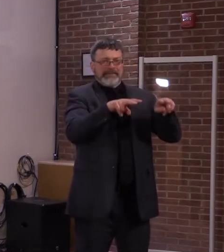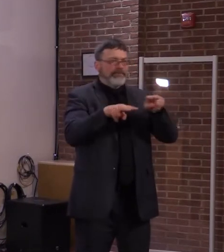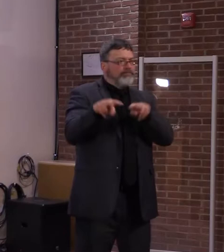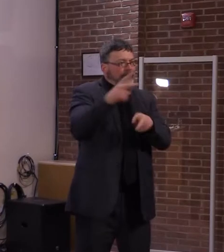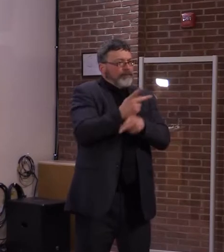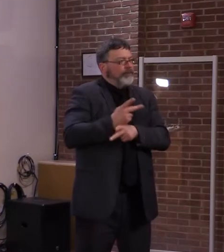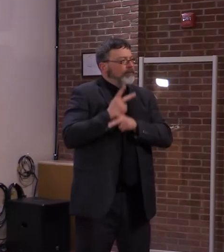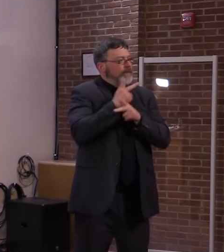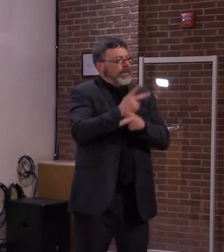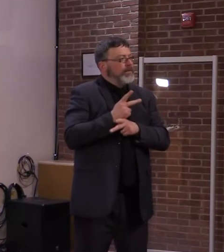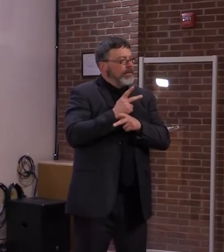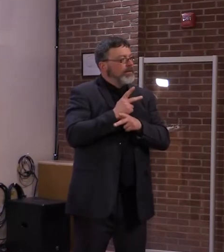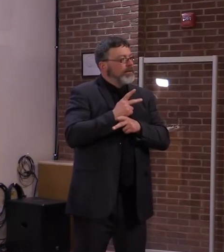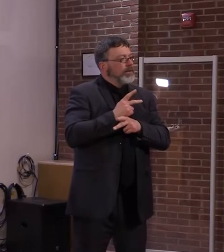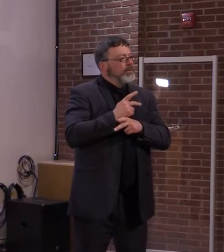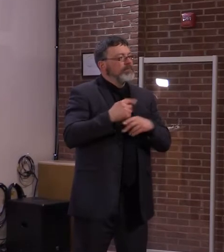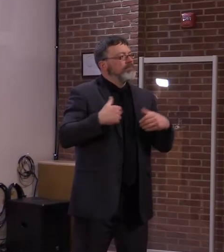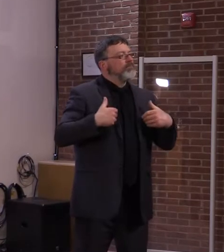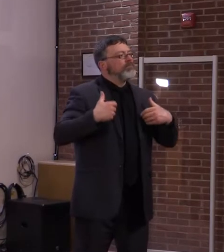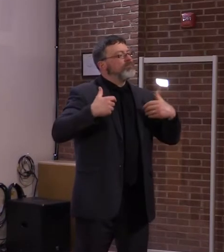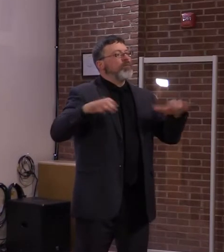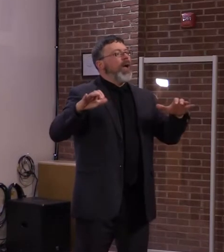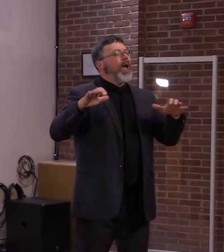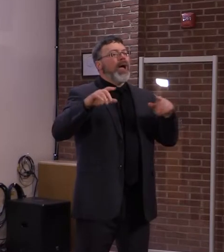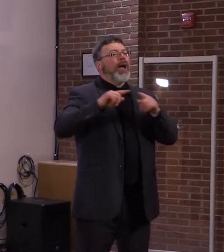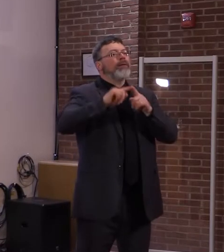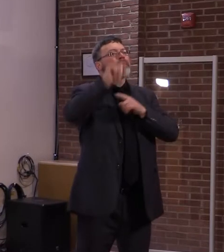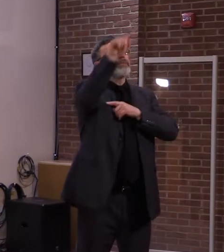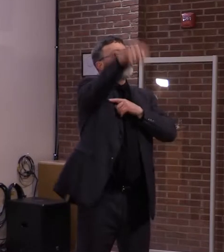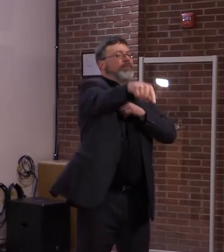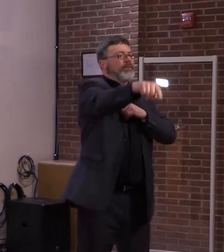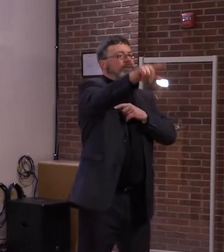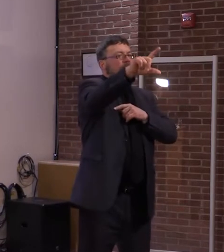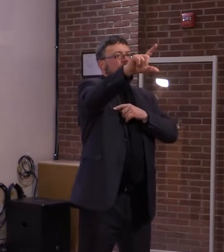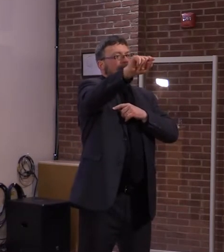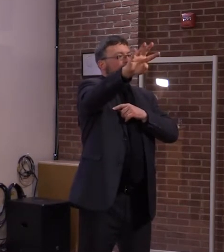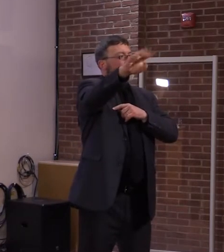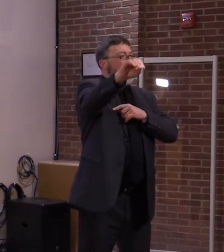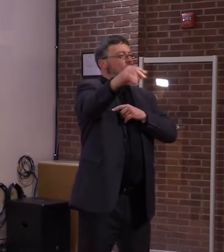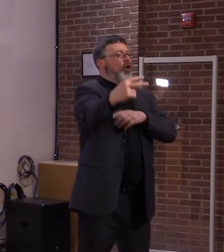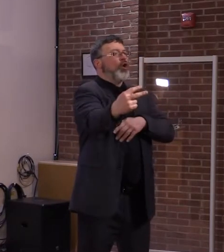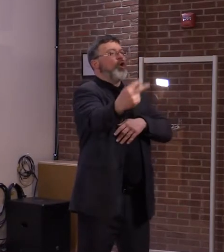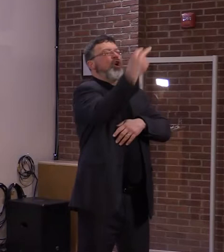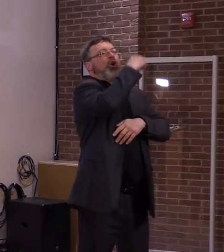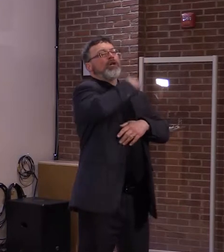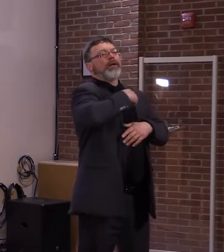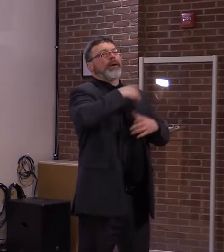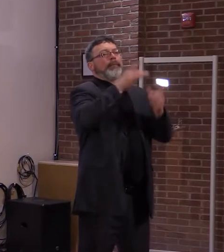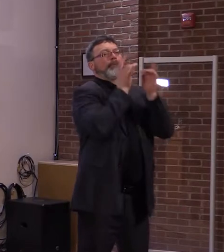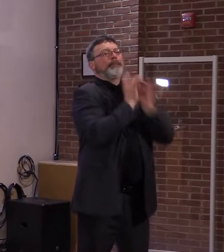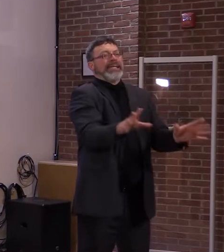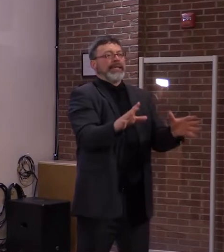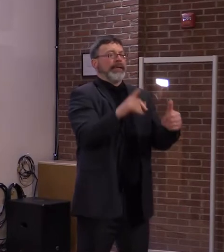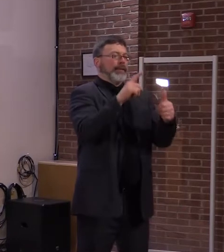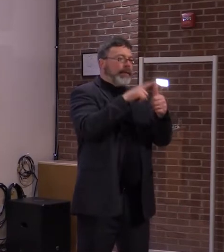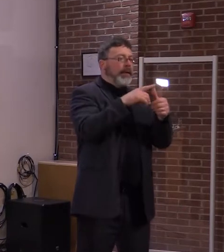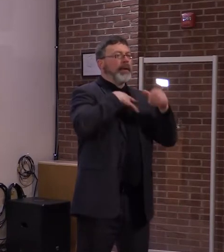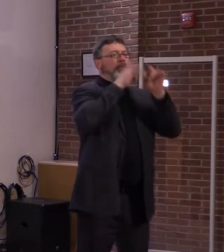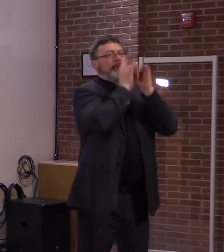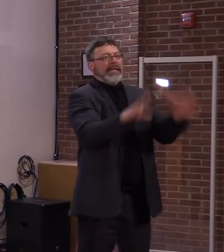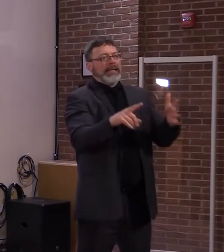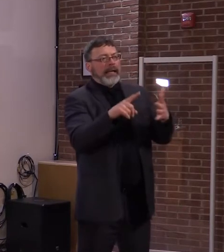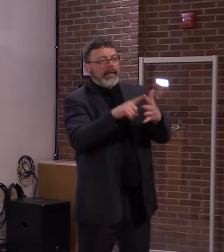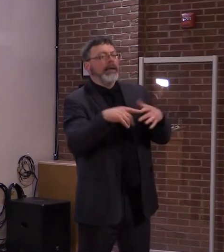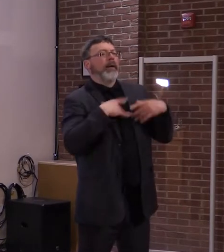will be, it will just be regrettable in so many different ways. So that's why I'm stressing that if we want to do